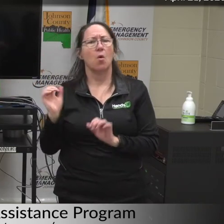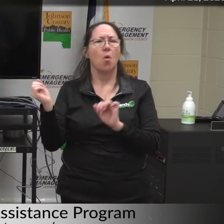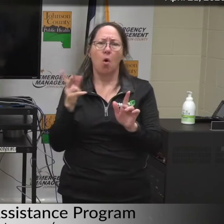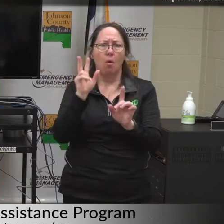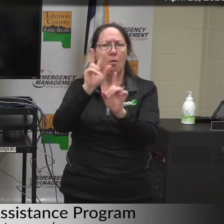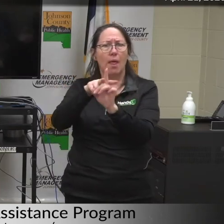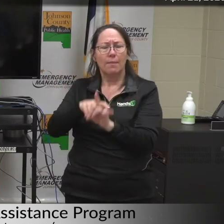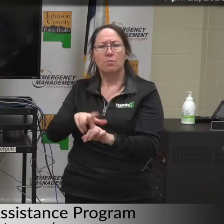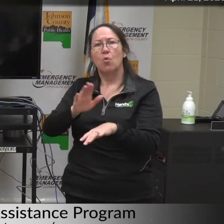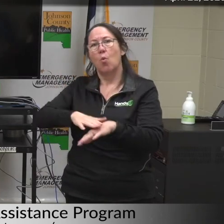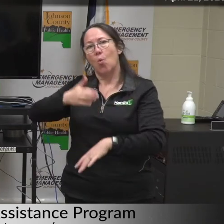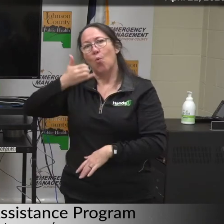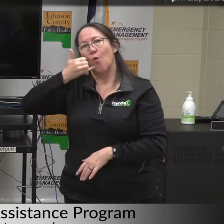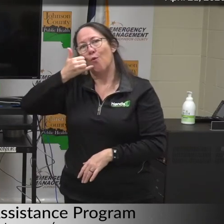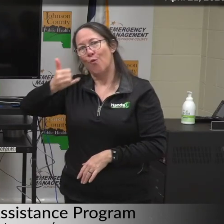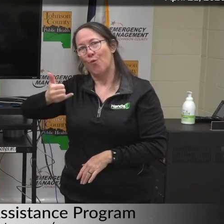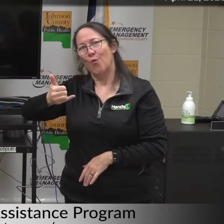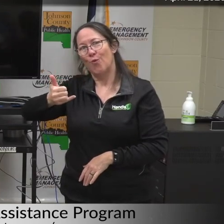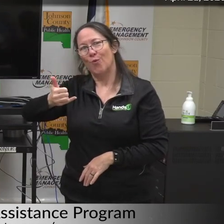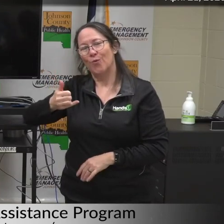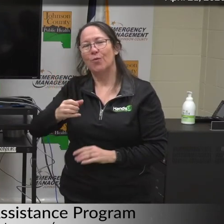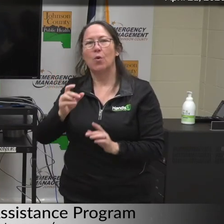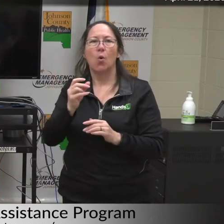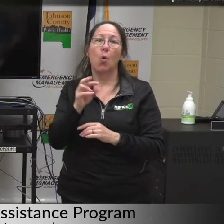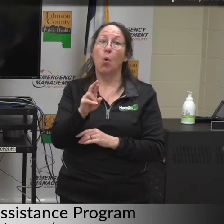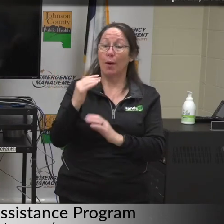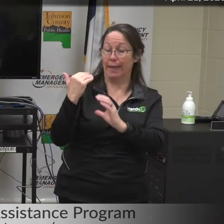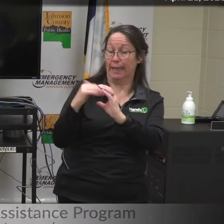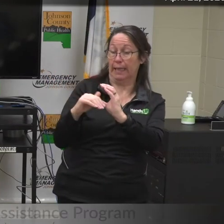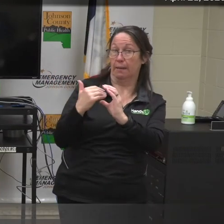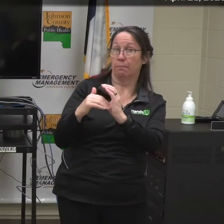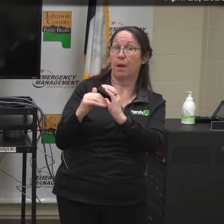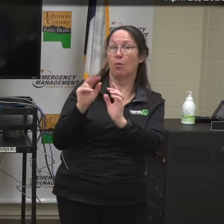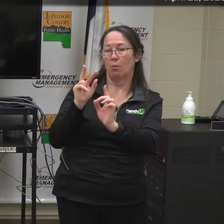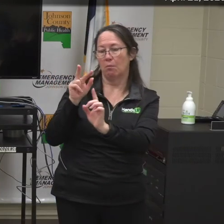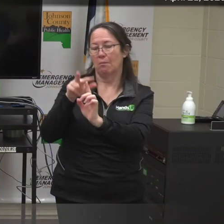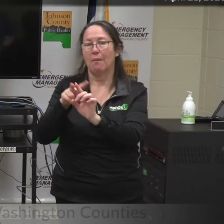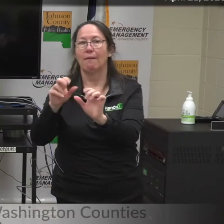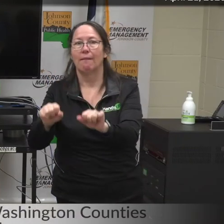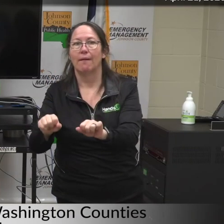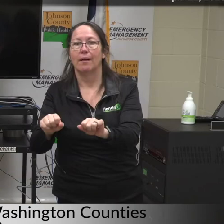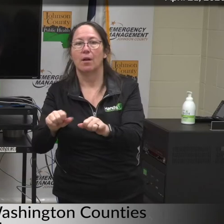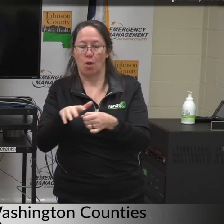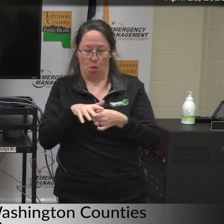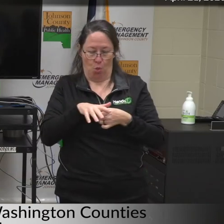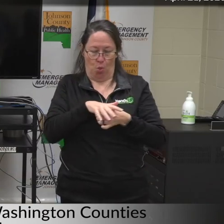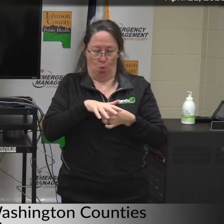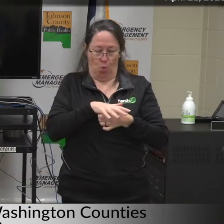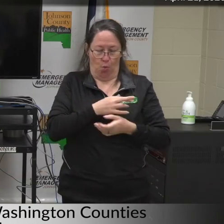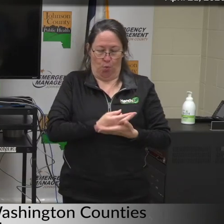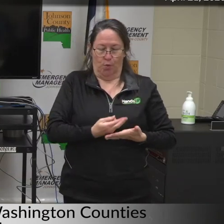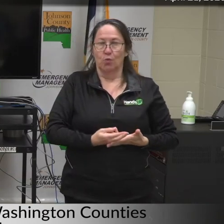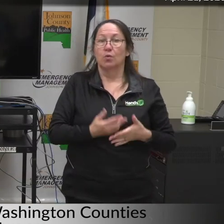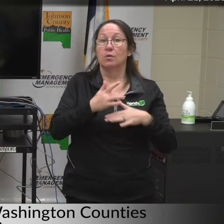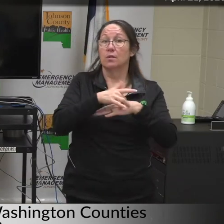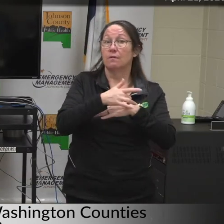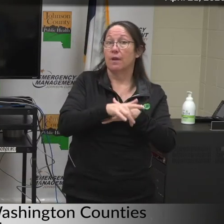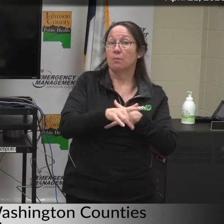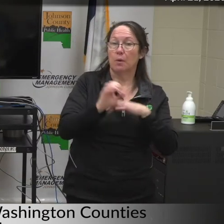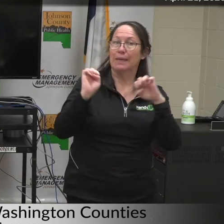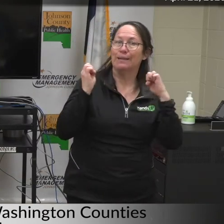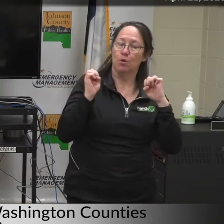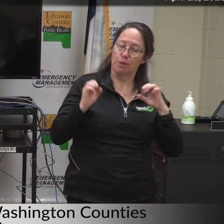all applications by telephone now or via email. Additional local resources offering emergency